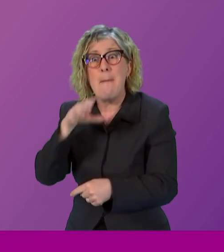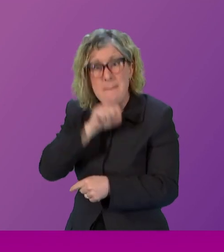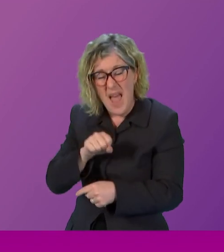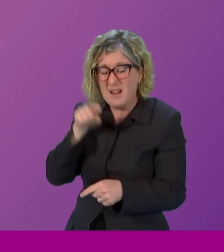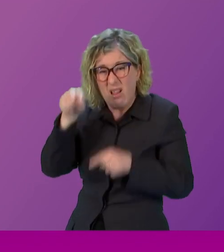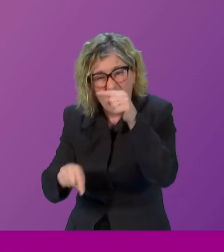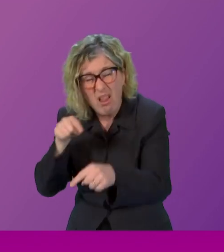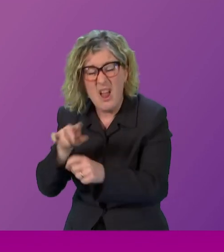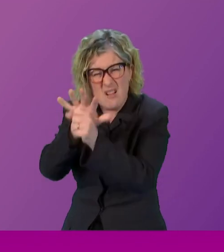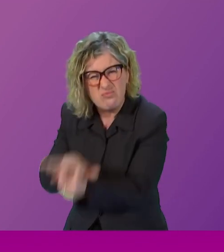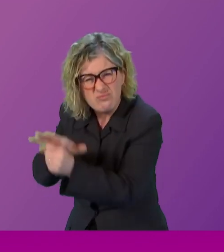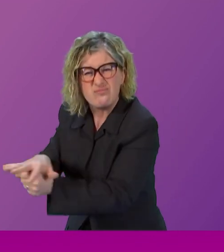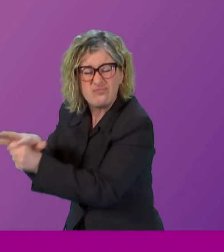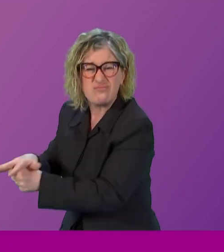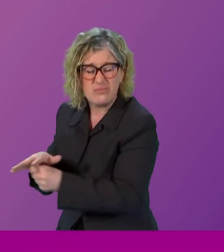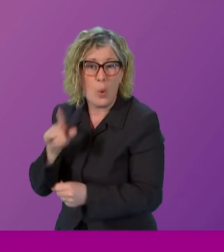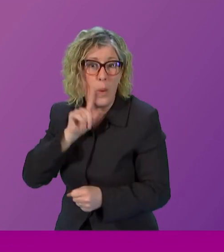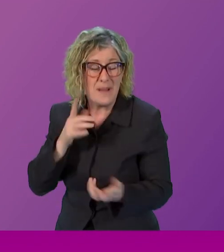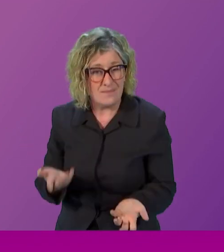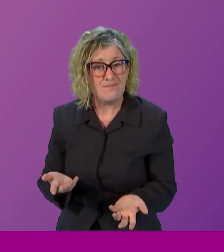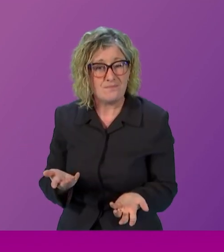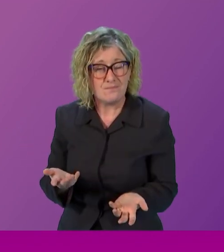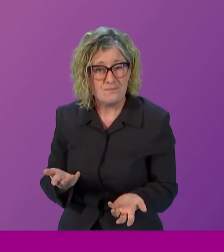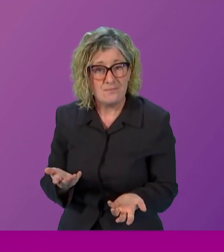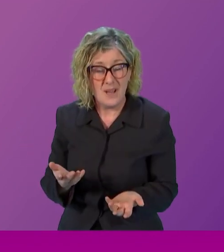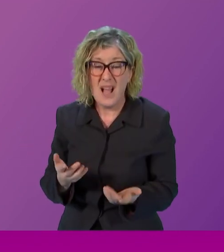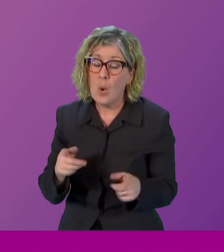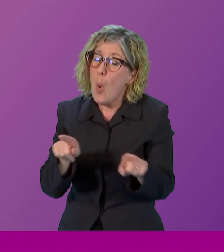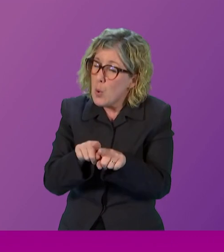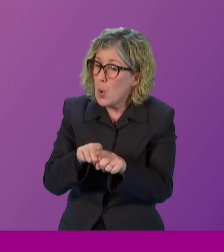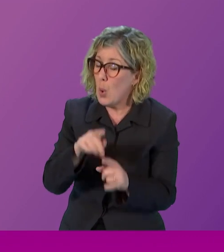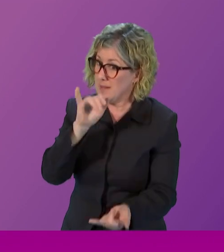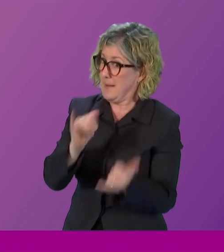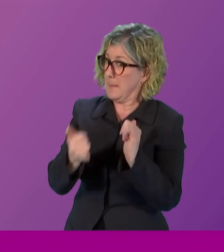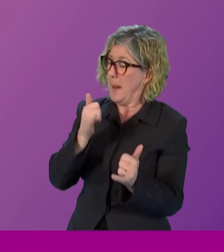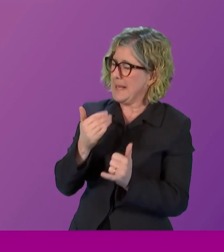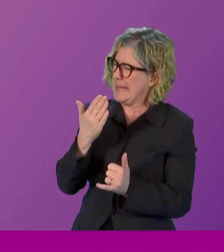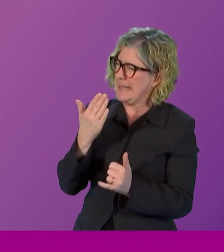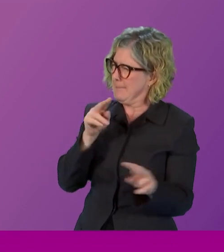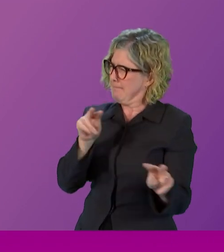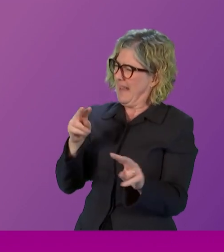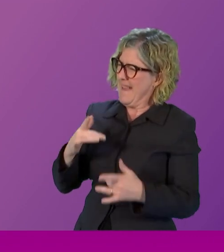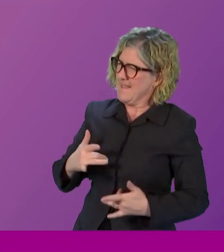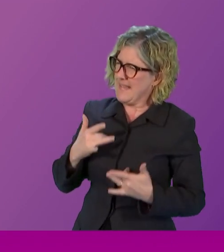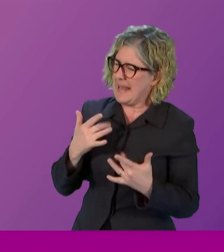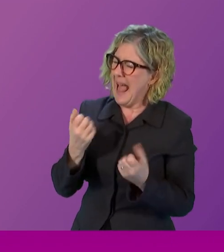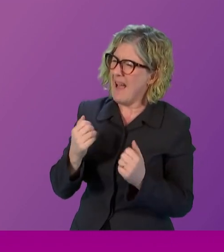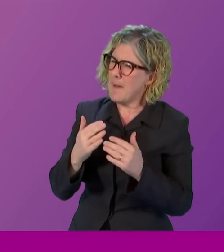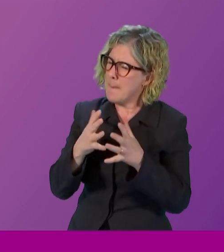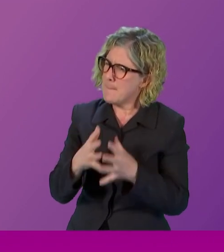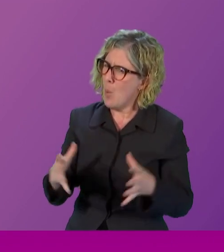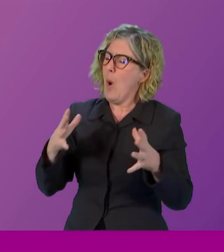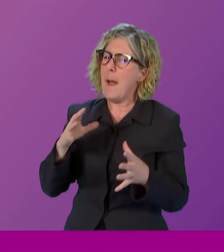against women and then there is what sometimes appears to be an upsurge in misogynistic